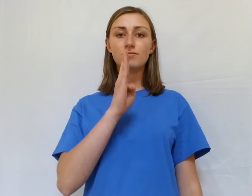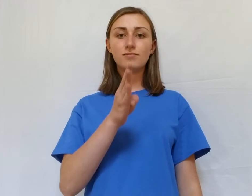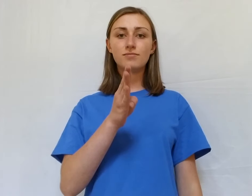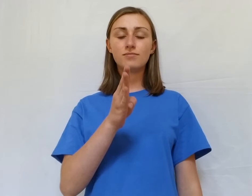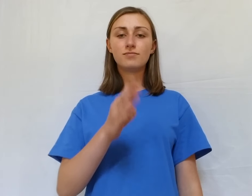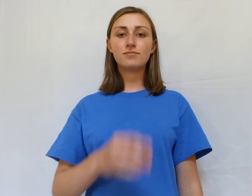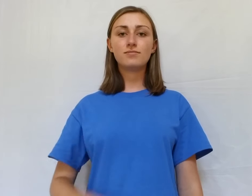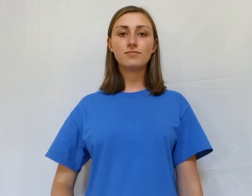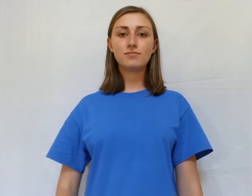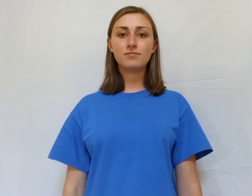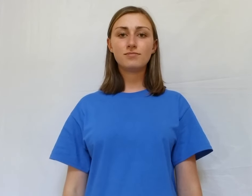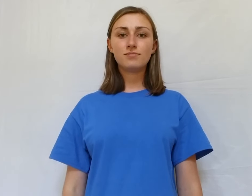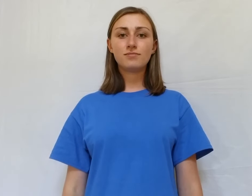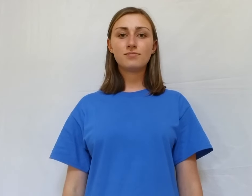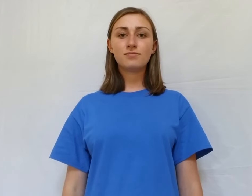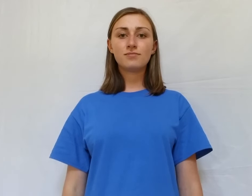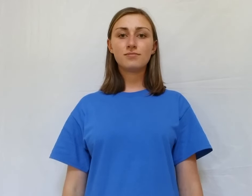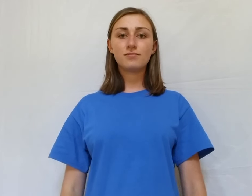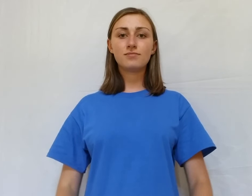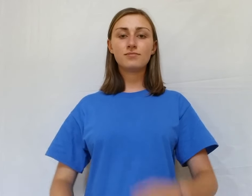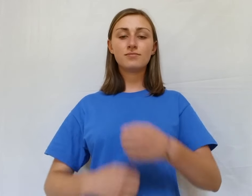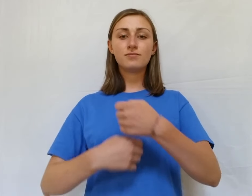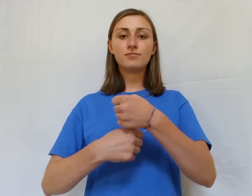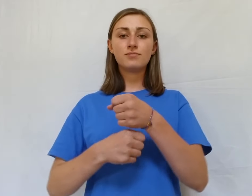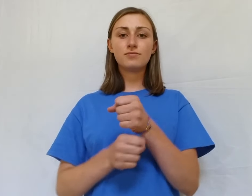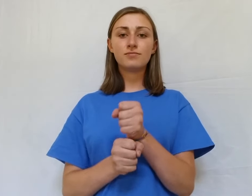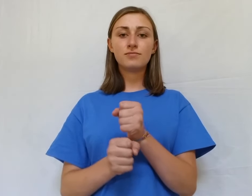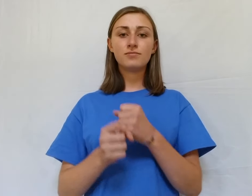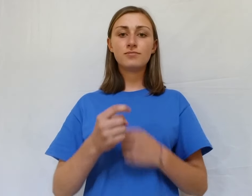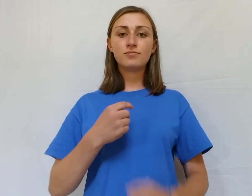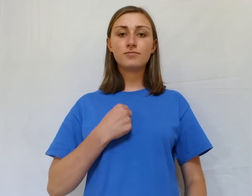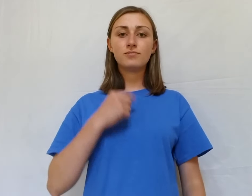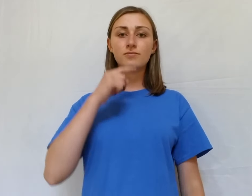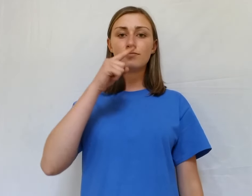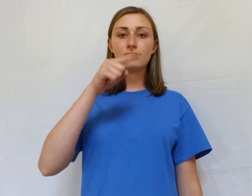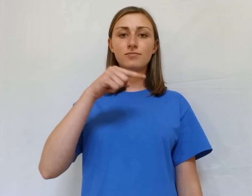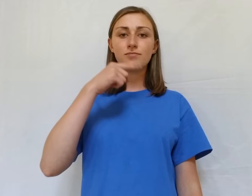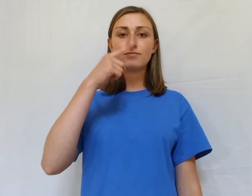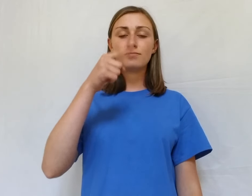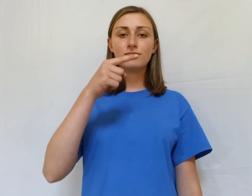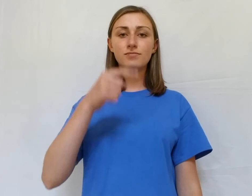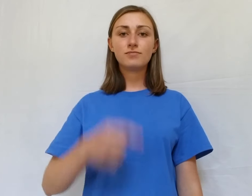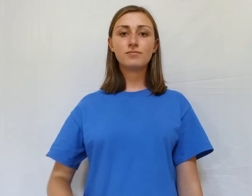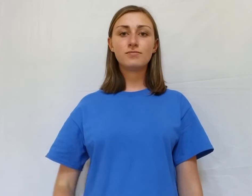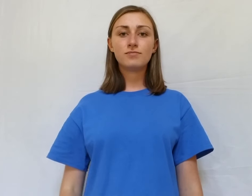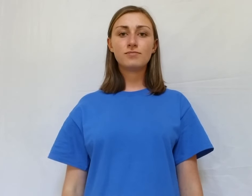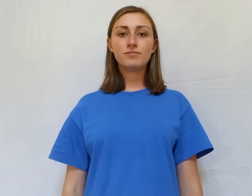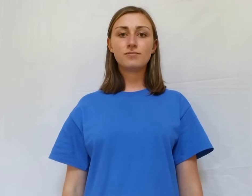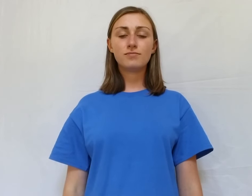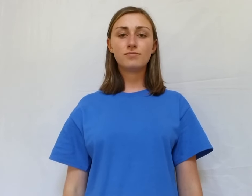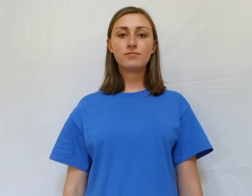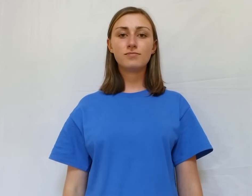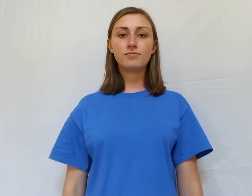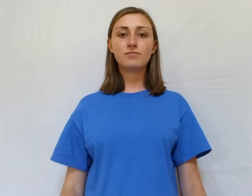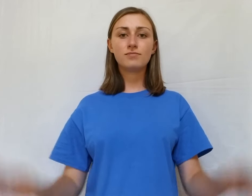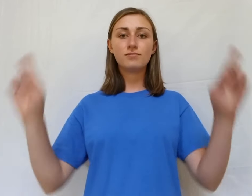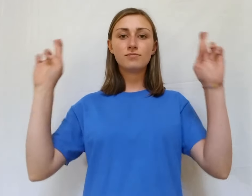be It Makes me Want to say The Same thing To